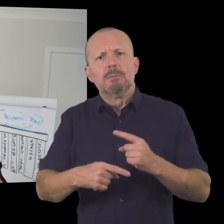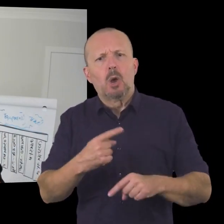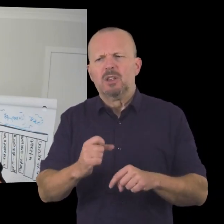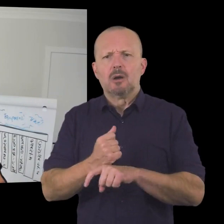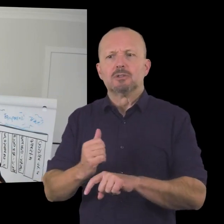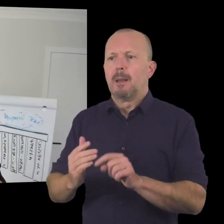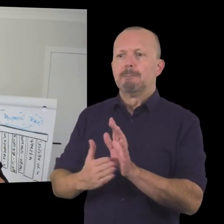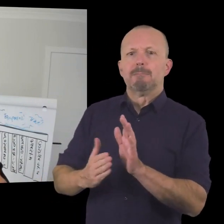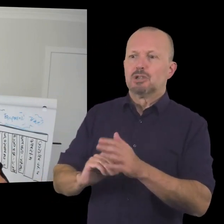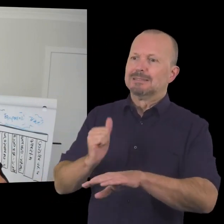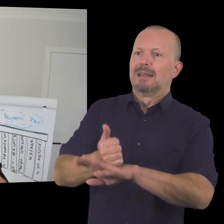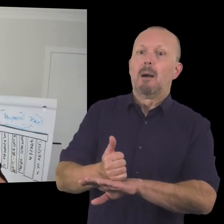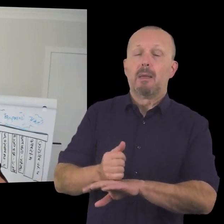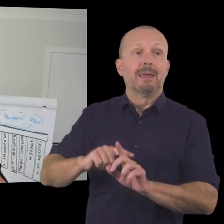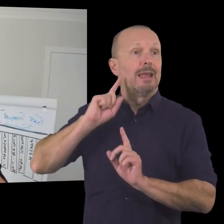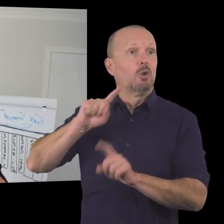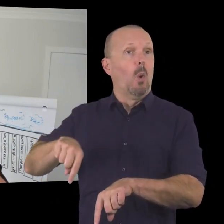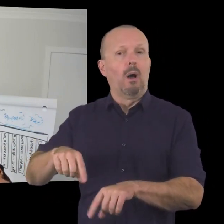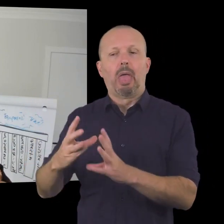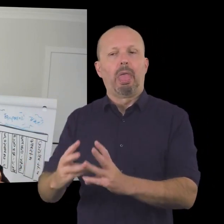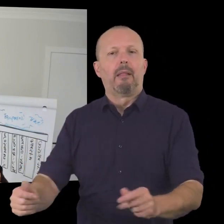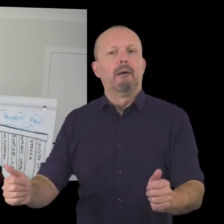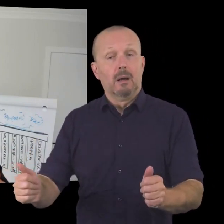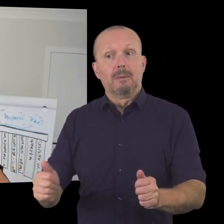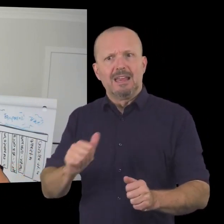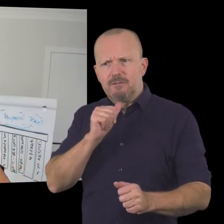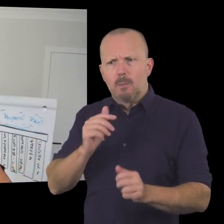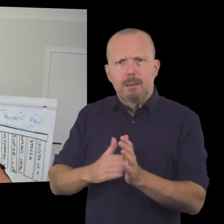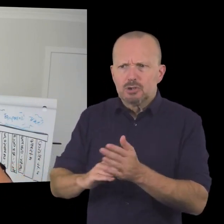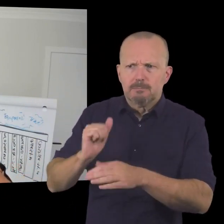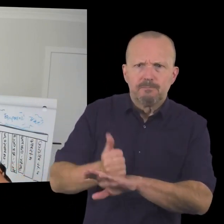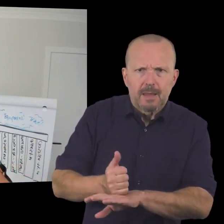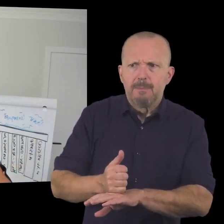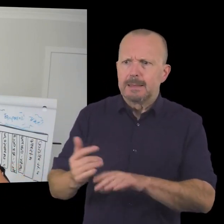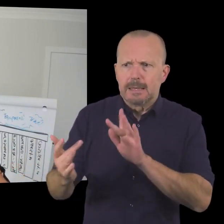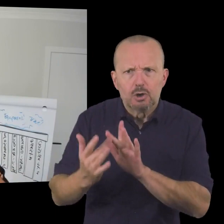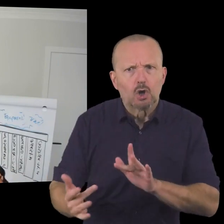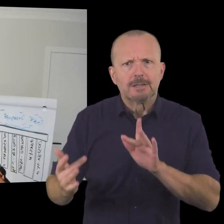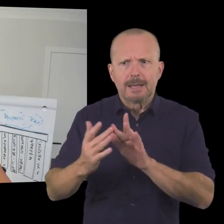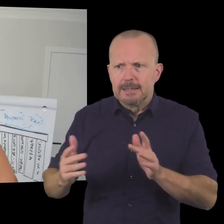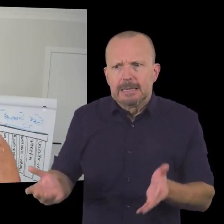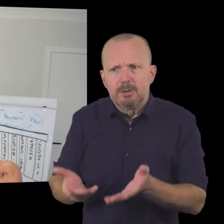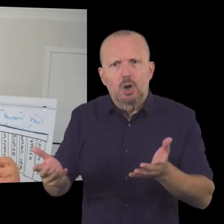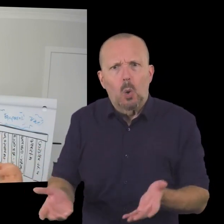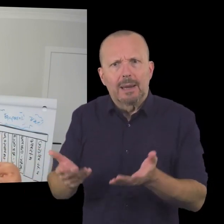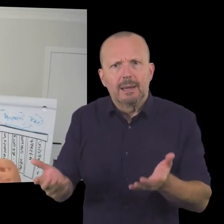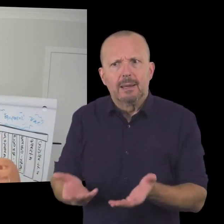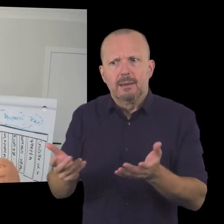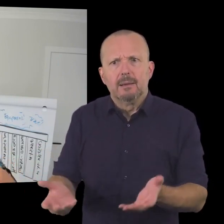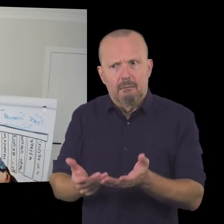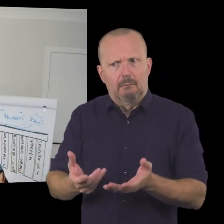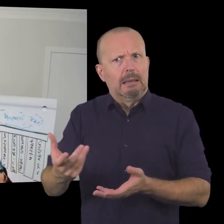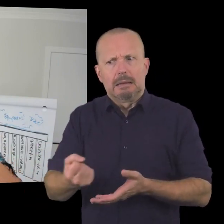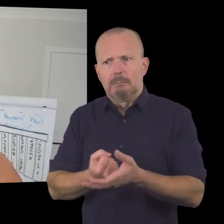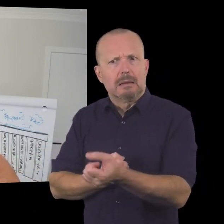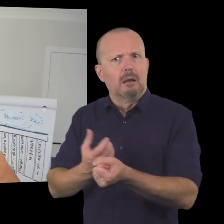once it's up and running as long as you keep connected with your members uh it can be a consistent source of income and once you've covered the cost to set